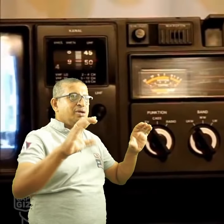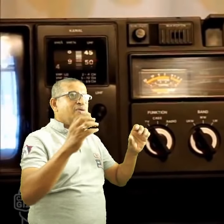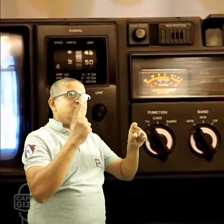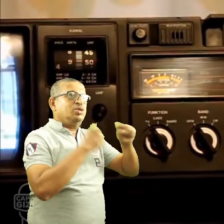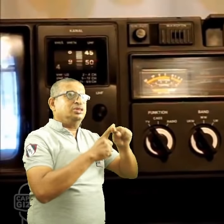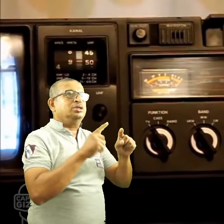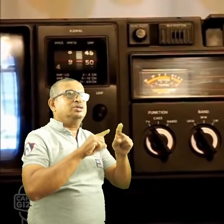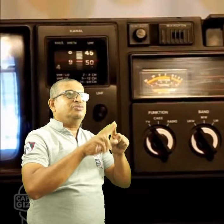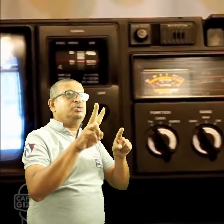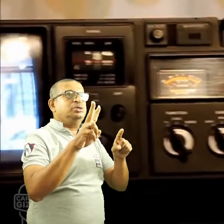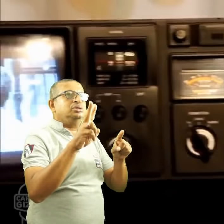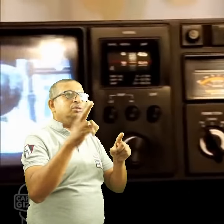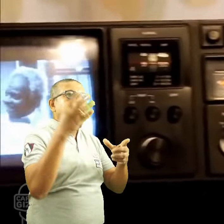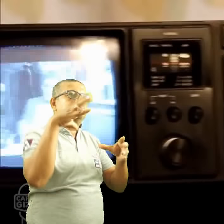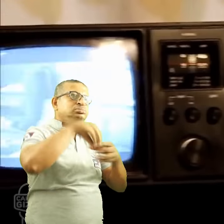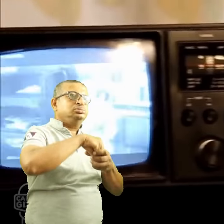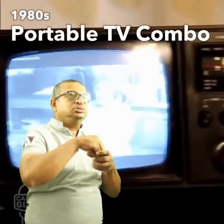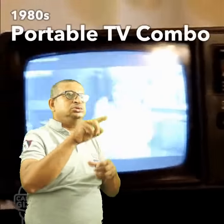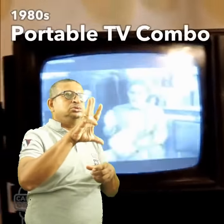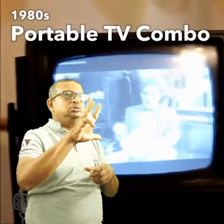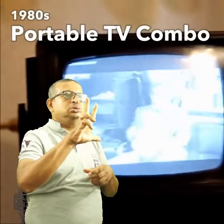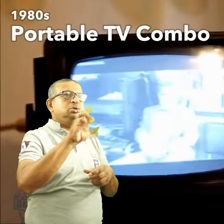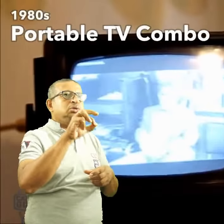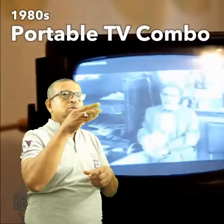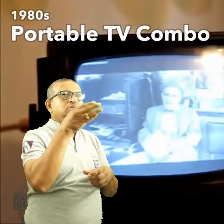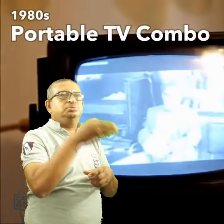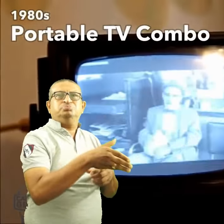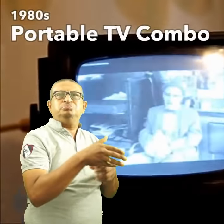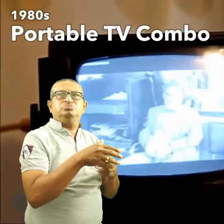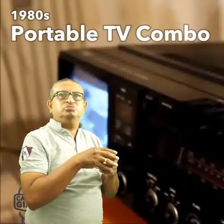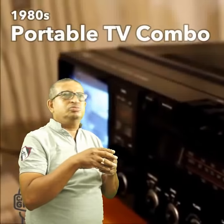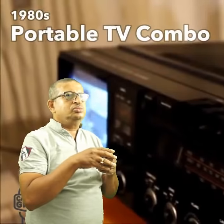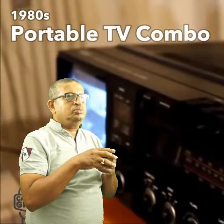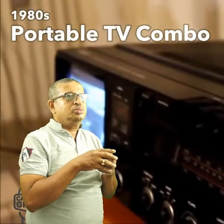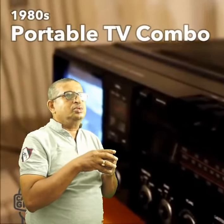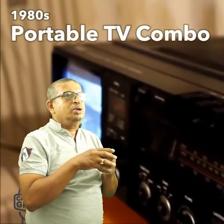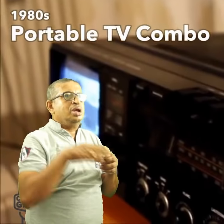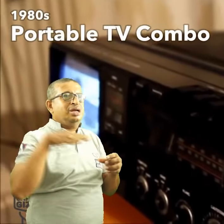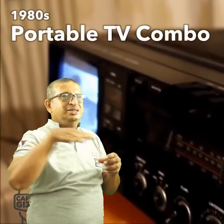These portable TVs were a lot more affordable and included additional functions.